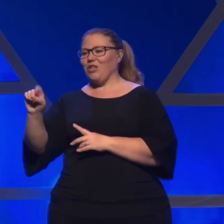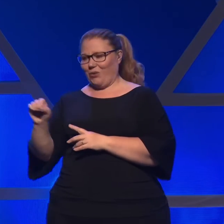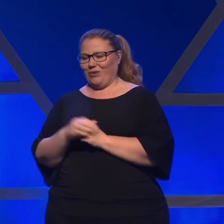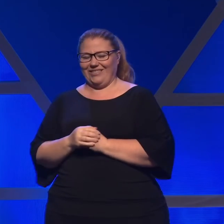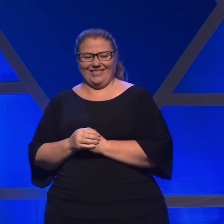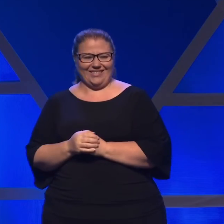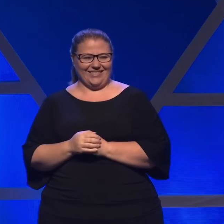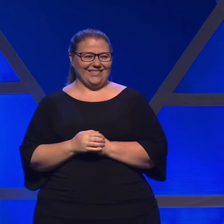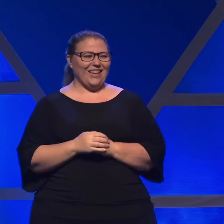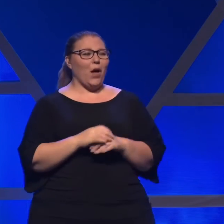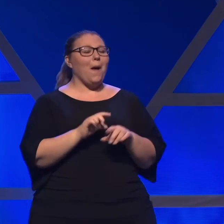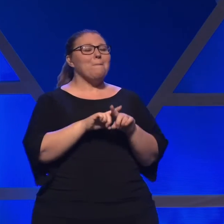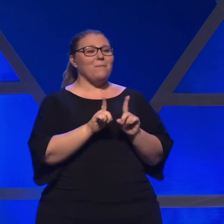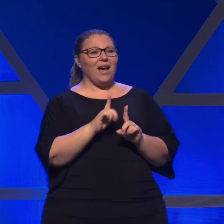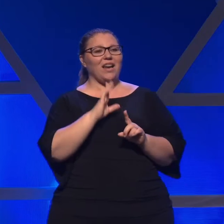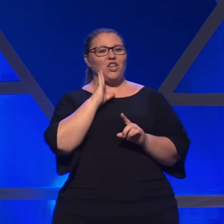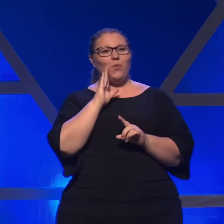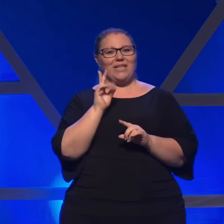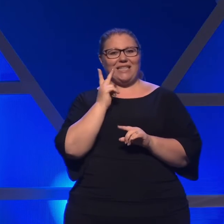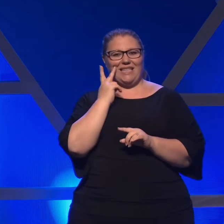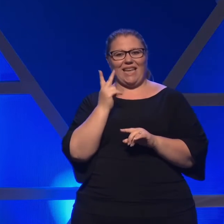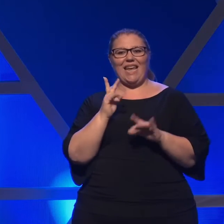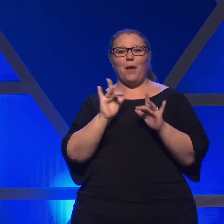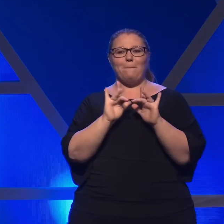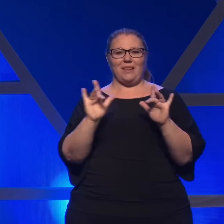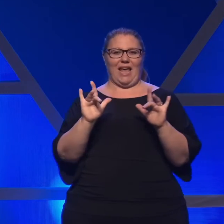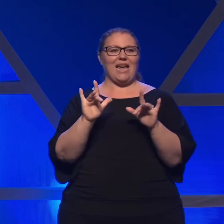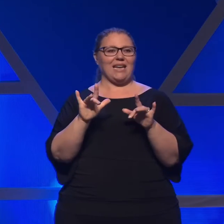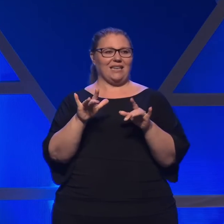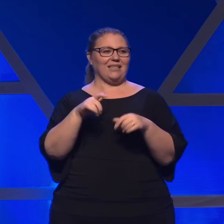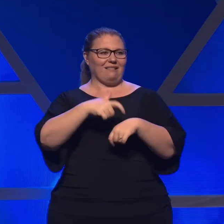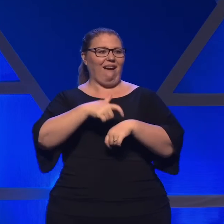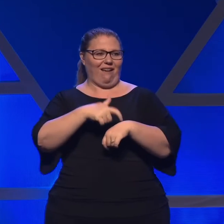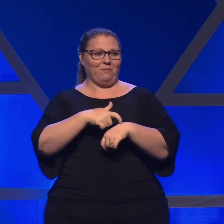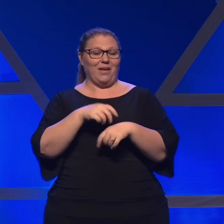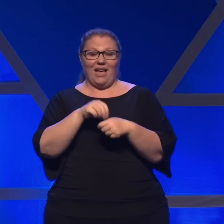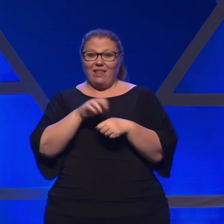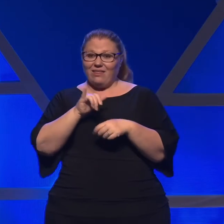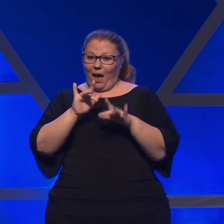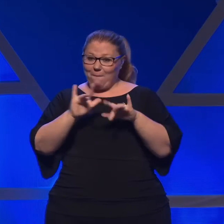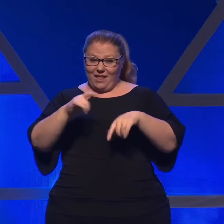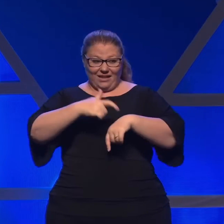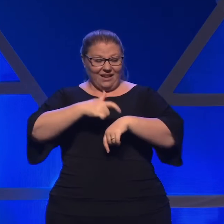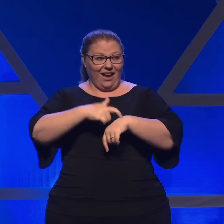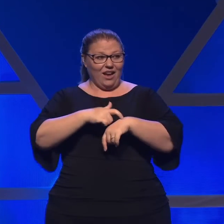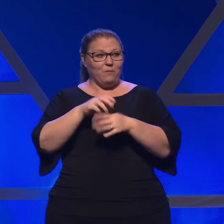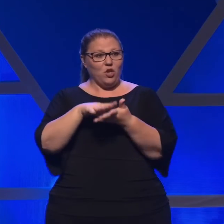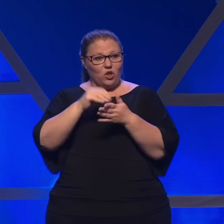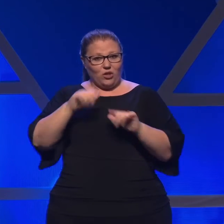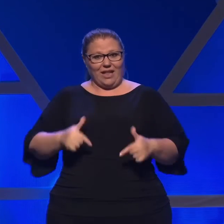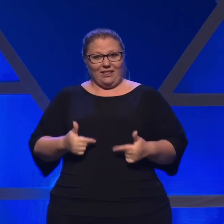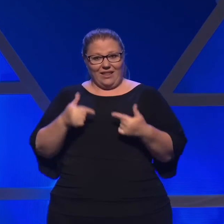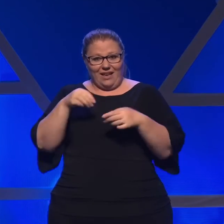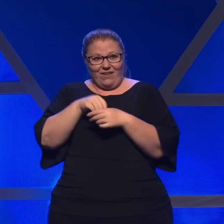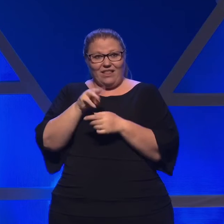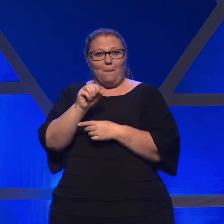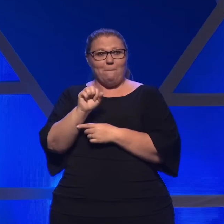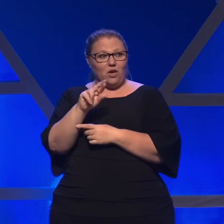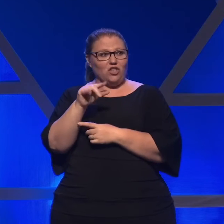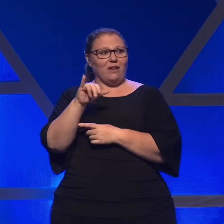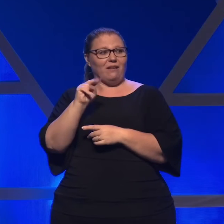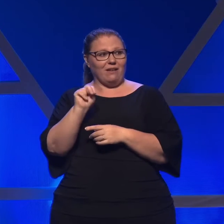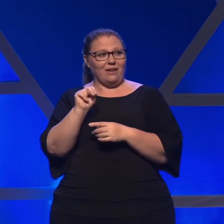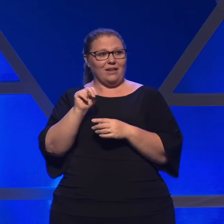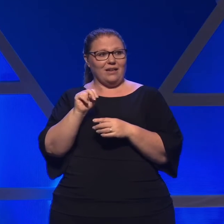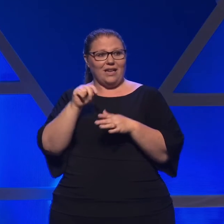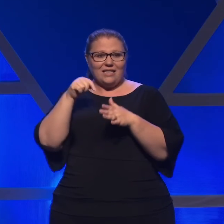But you would also see blank space. And it's in the blank space where you learn to live in the margin, to deeper your